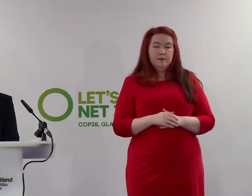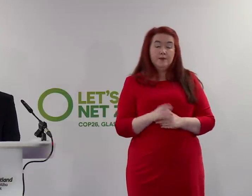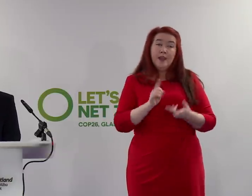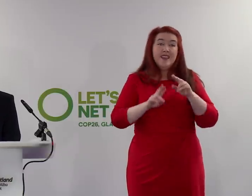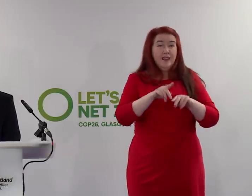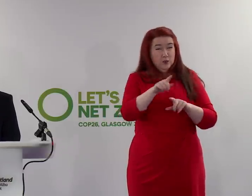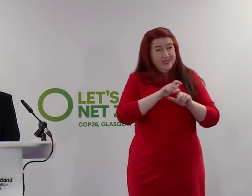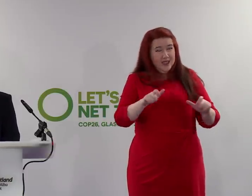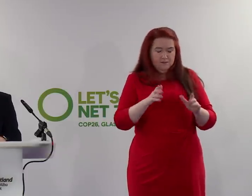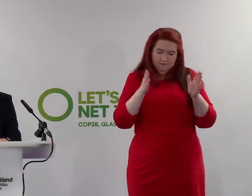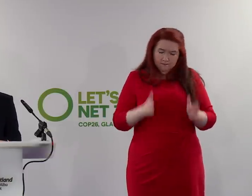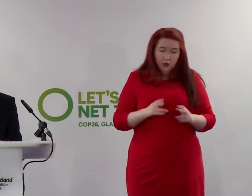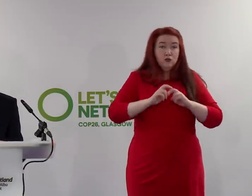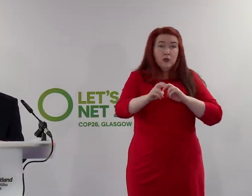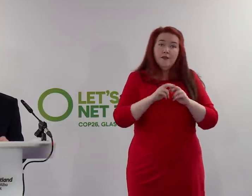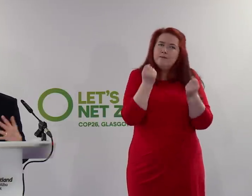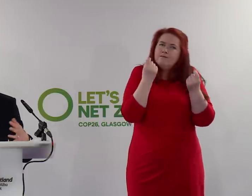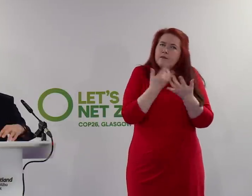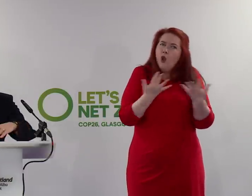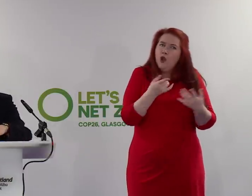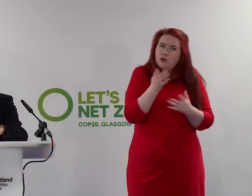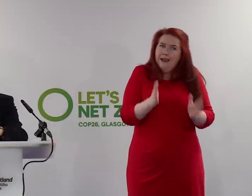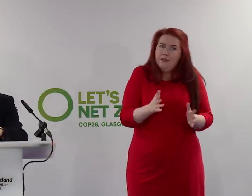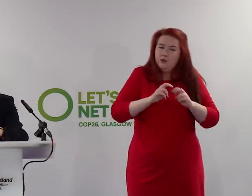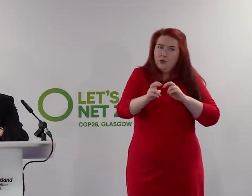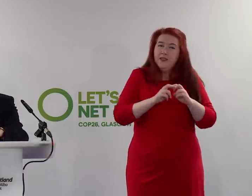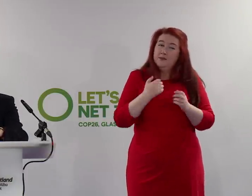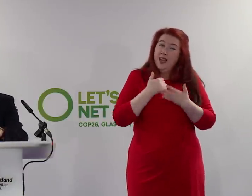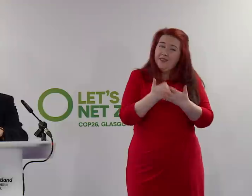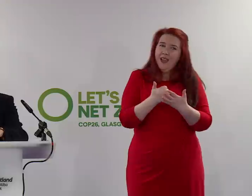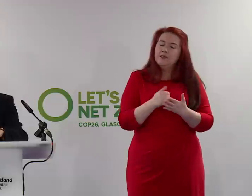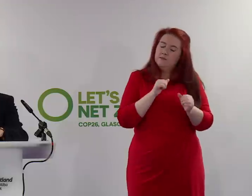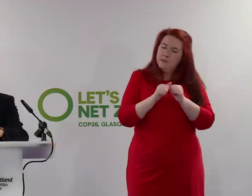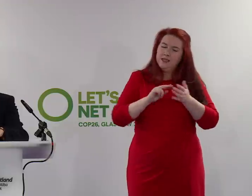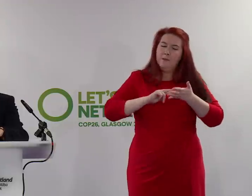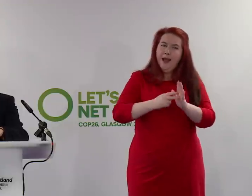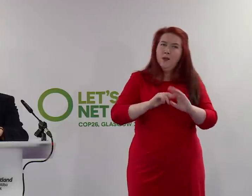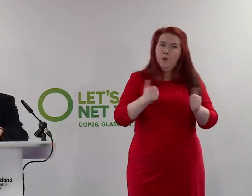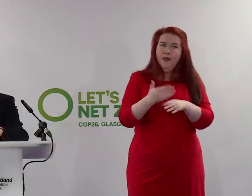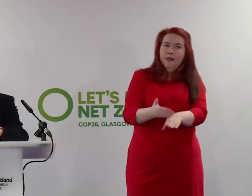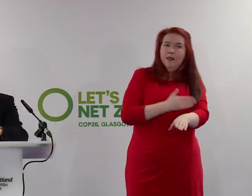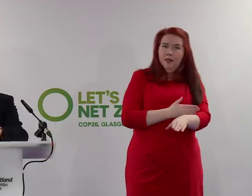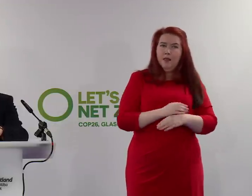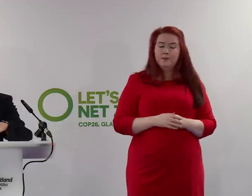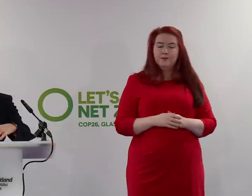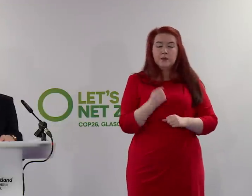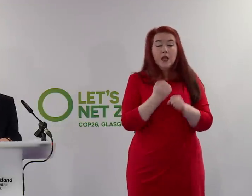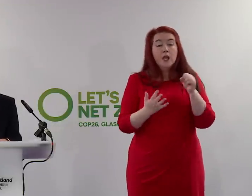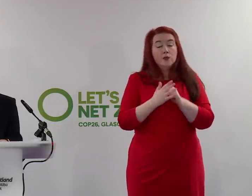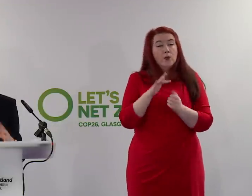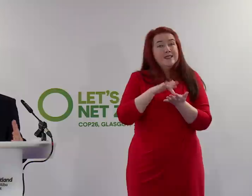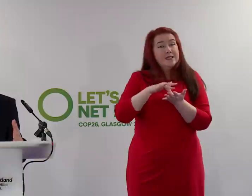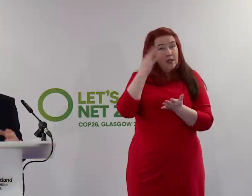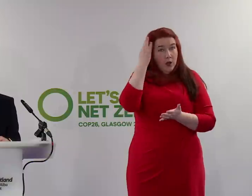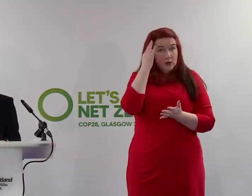many people will require to travel, then our advice is to plan routes carefully. Glasgow City Council has created